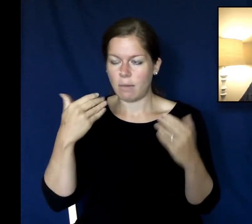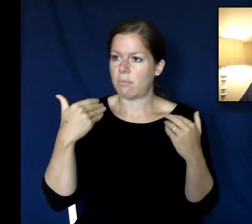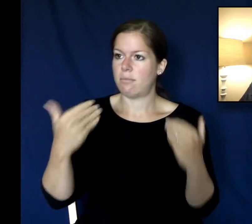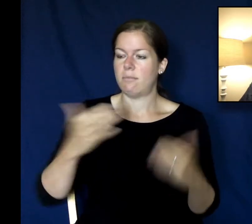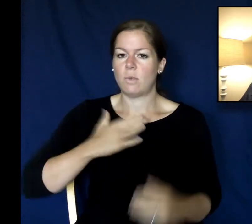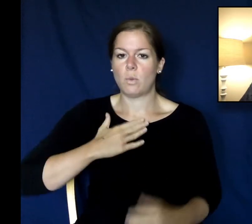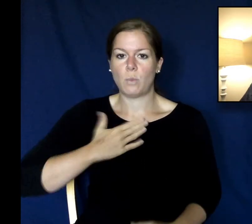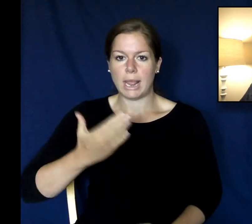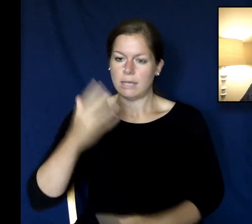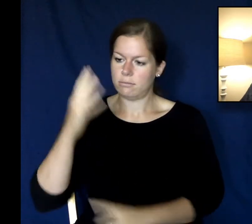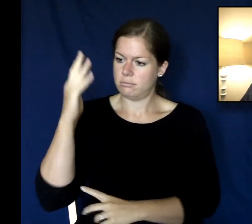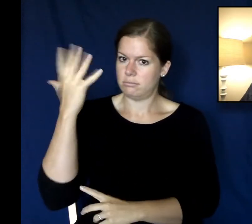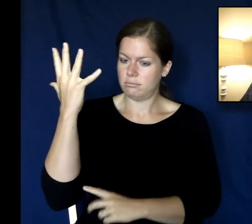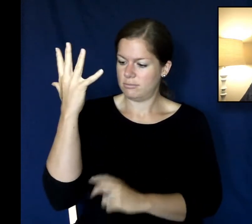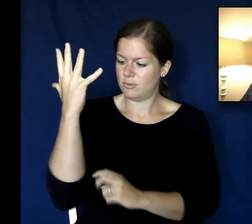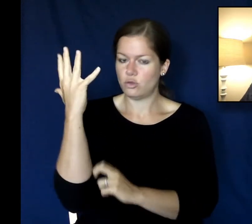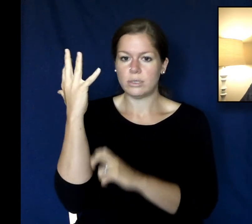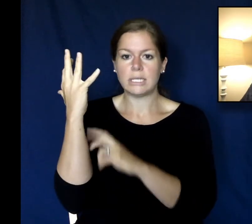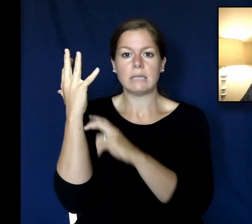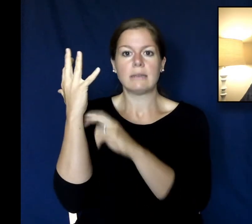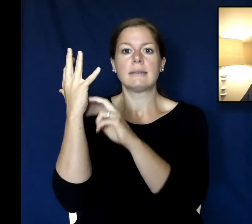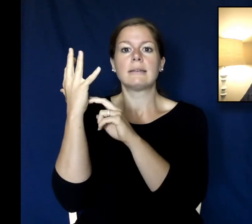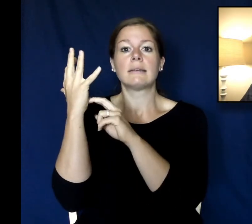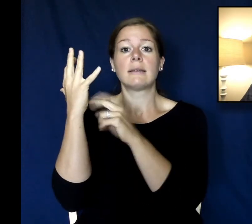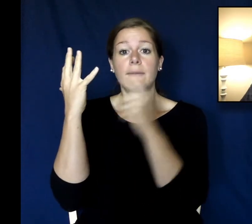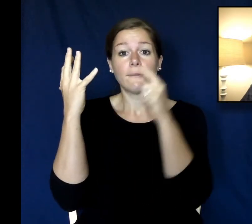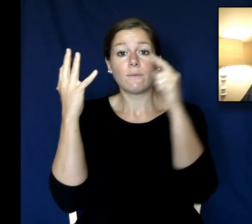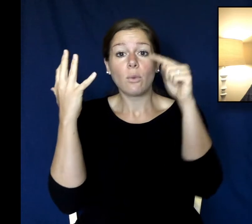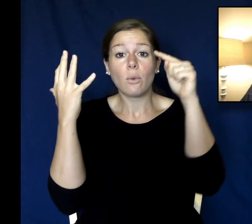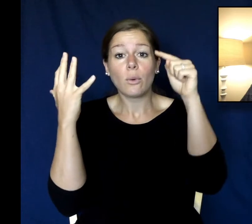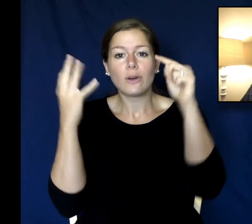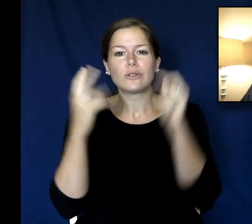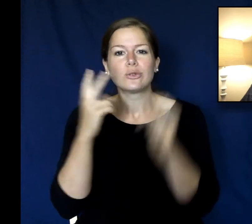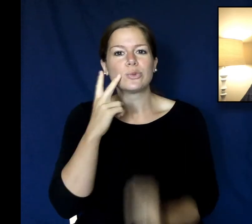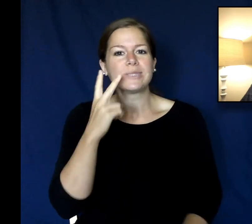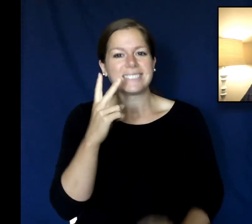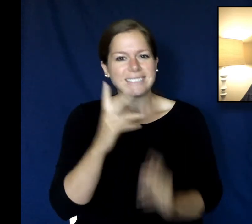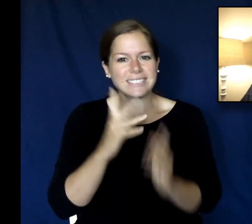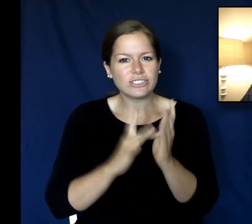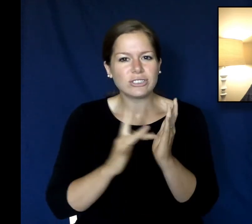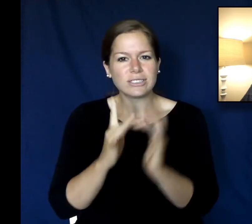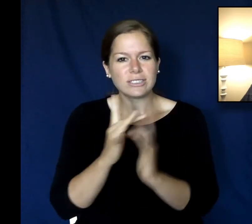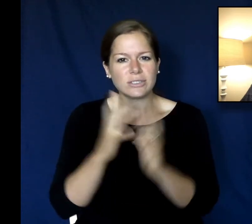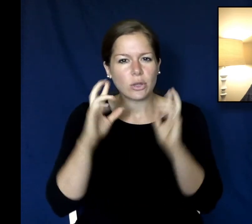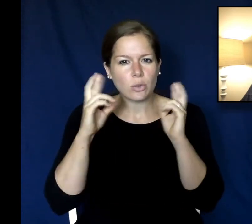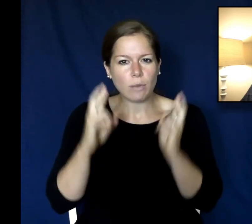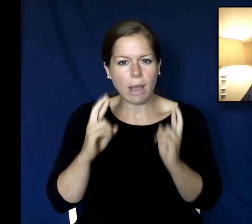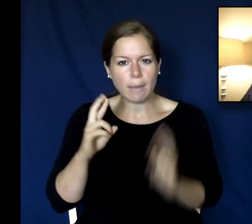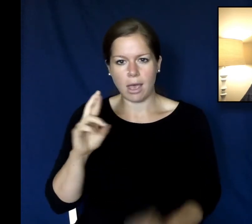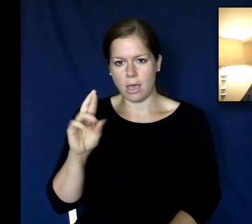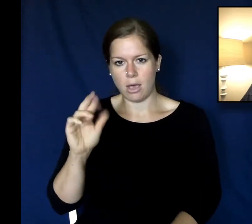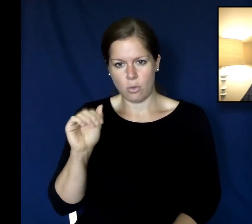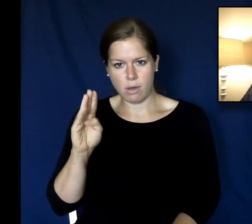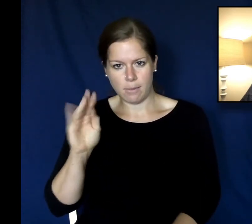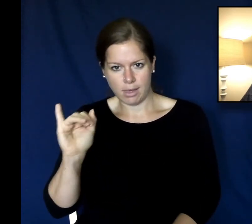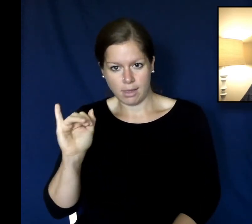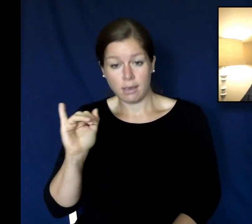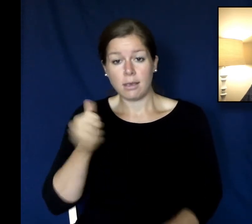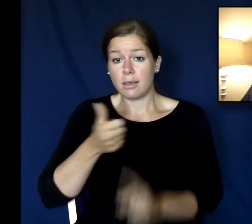man climbing up a sycamore tree to see this rabbi walk by a rabbi who was just